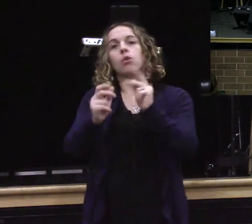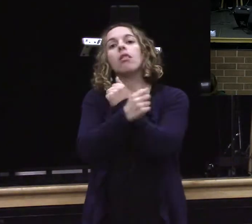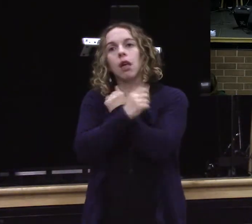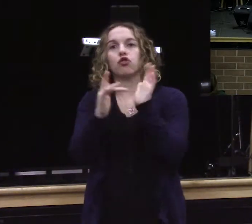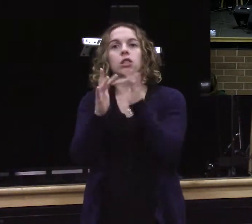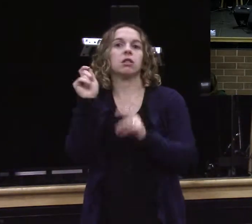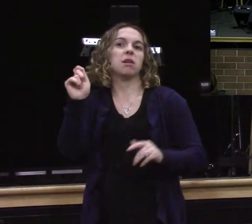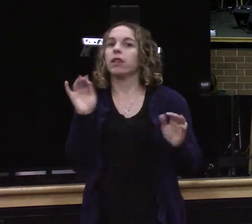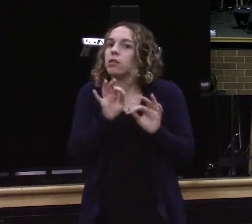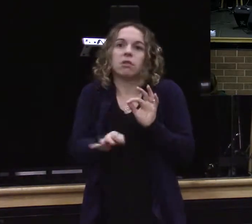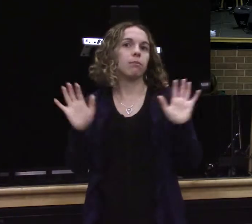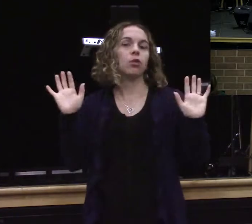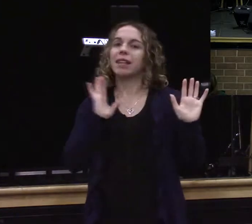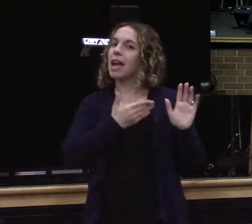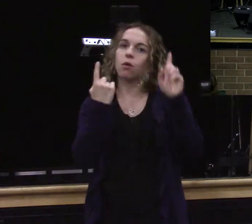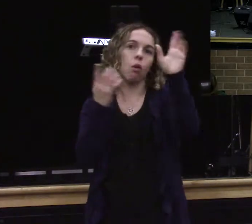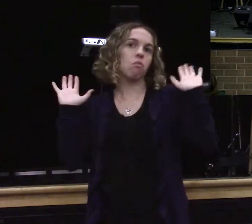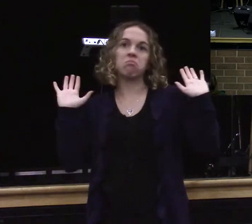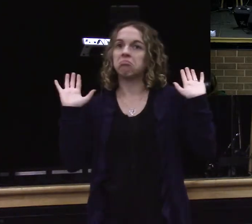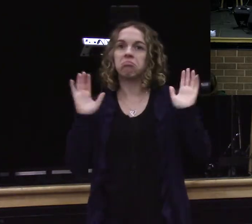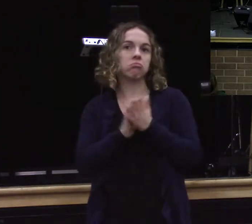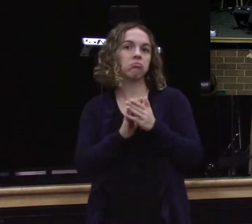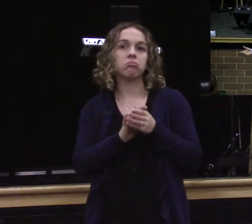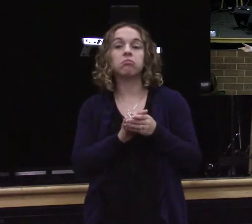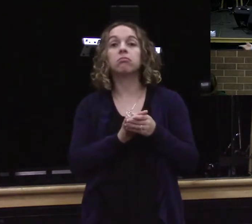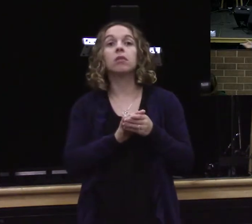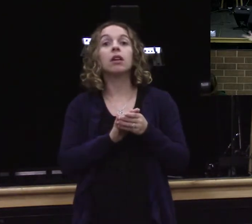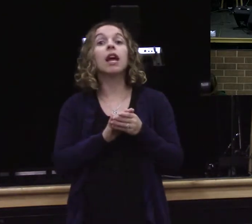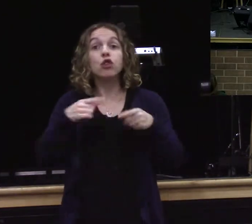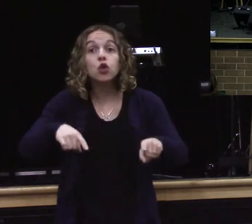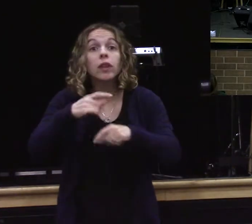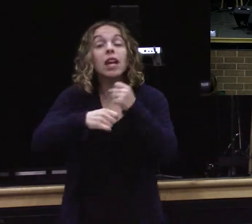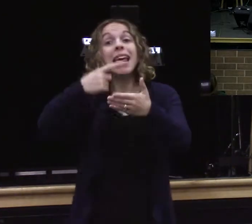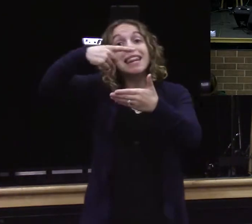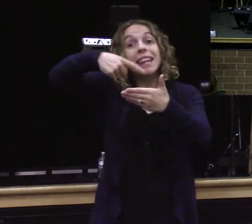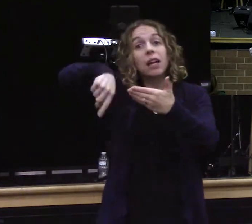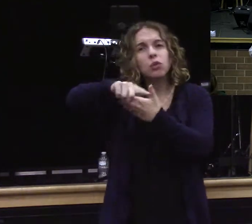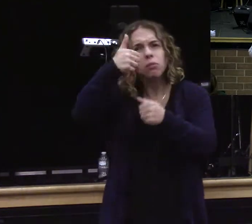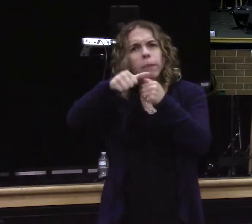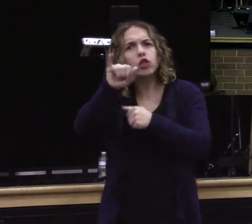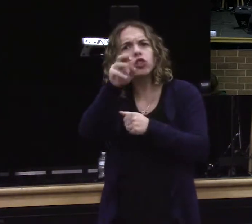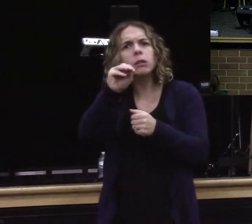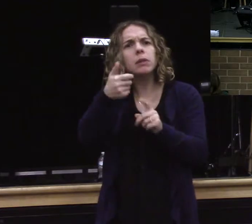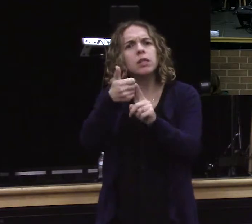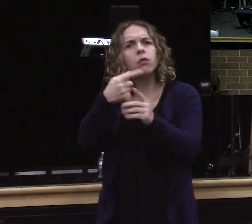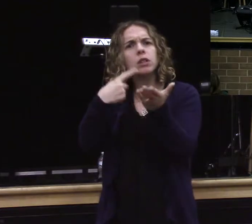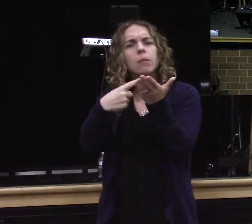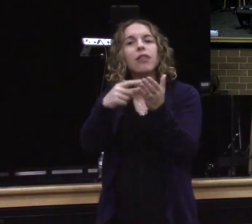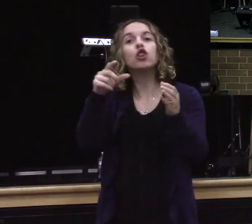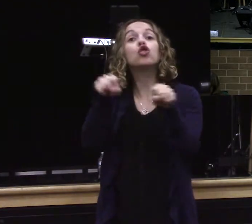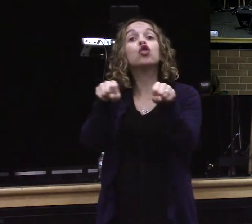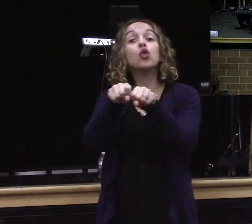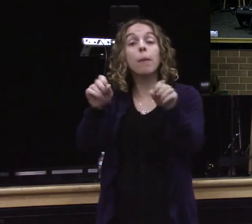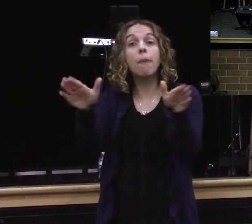can you say amen so we want you to be and throughout the year you'll see next week Jim was talking about the shoe